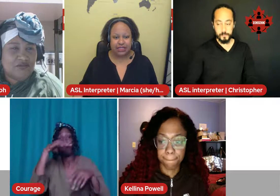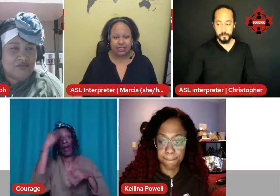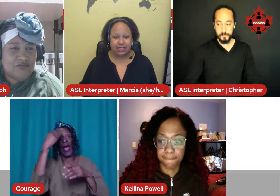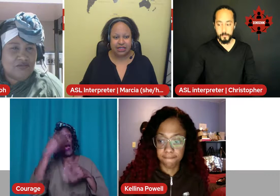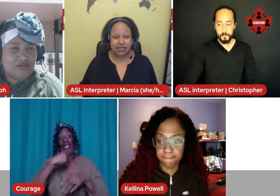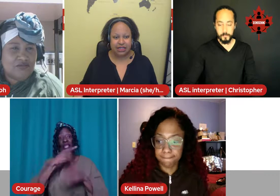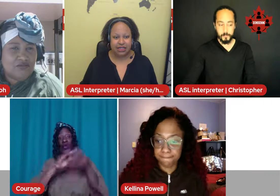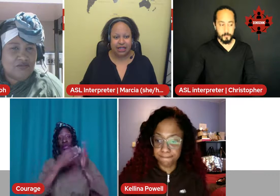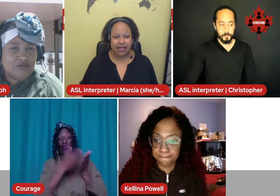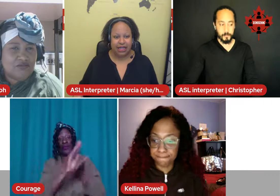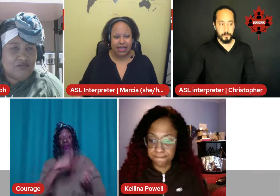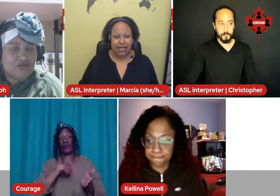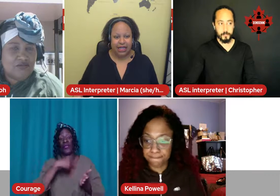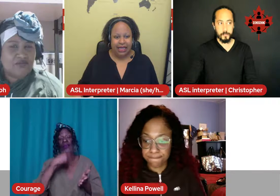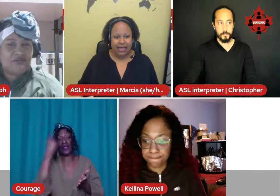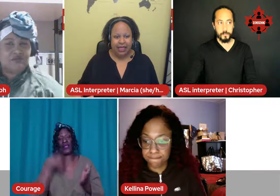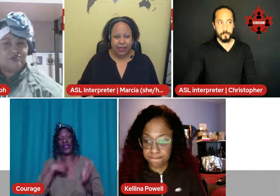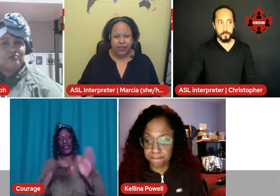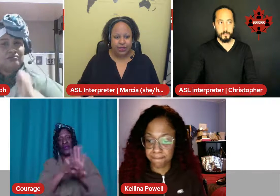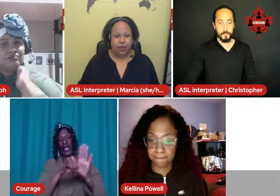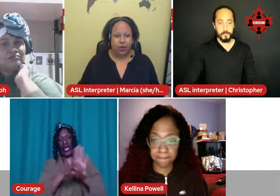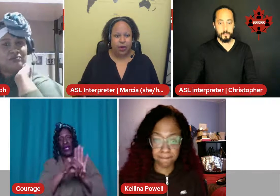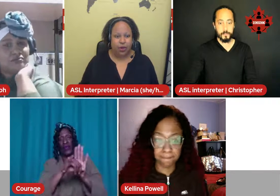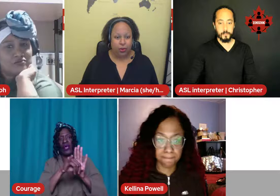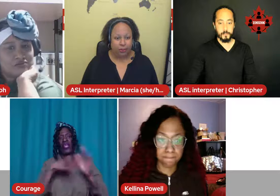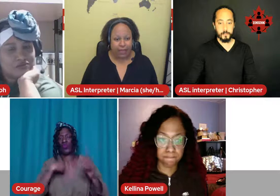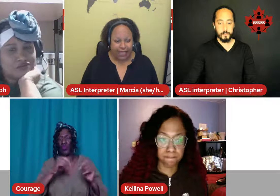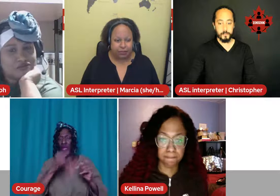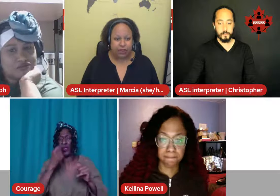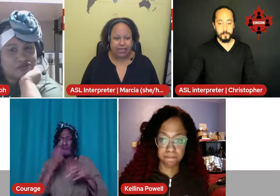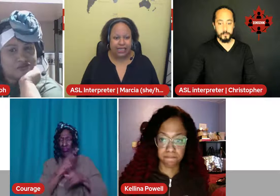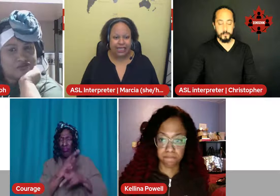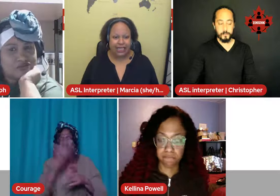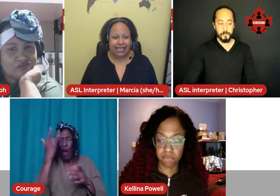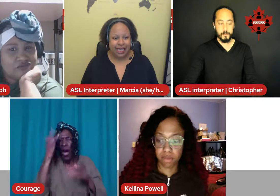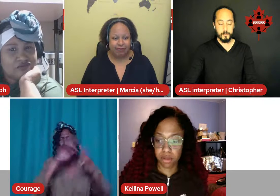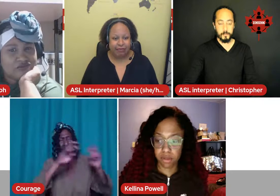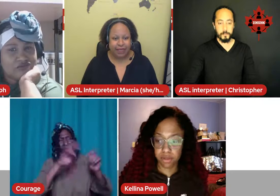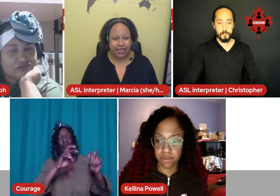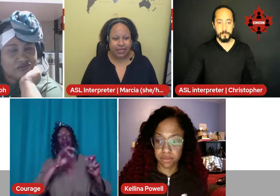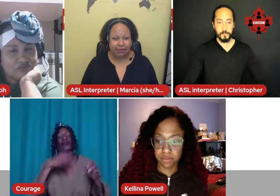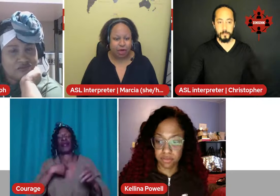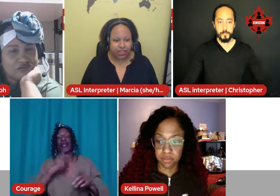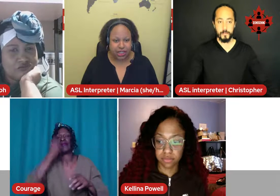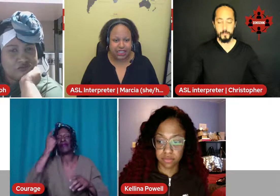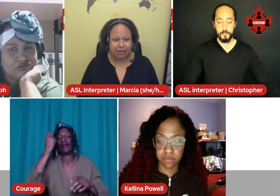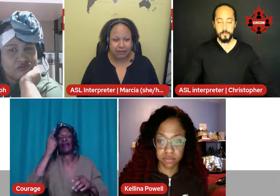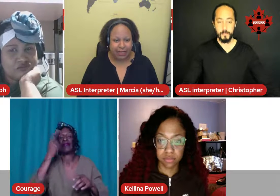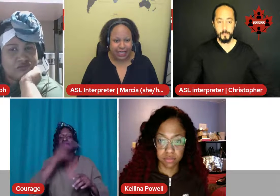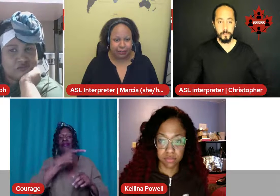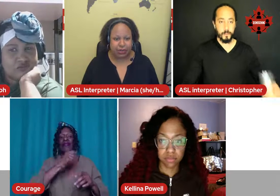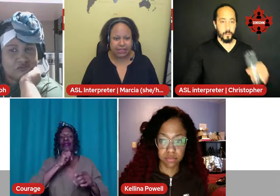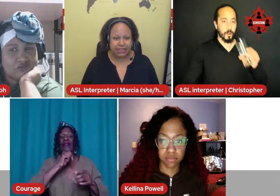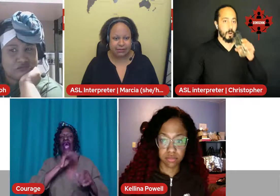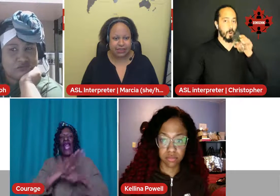so with the black community and being marginalized by the black community sometimes,